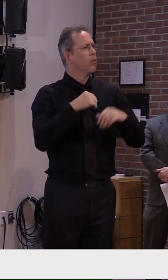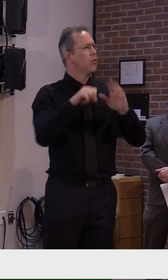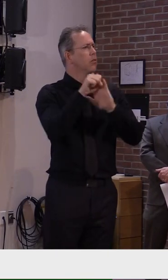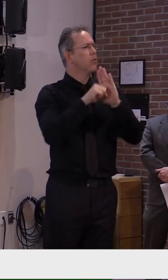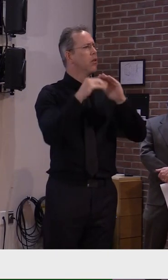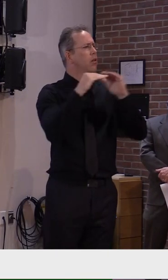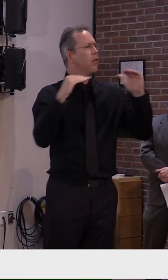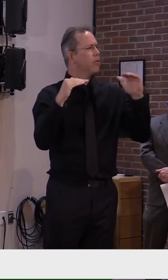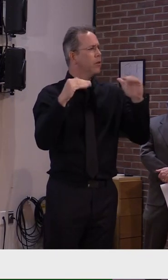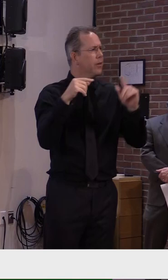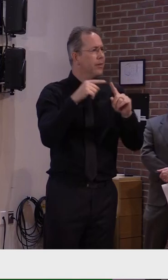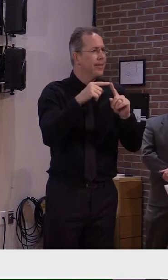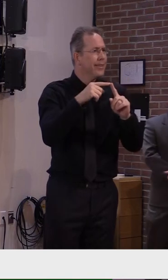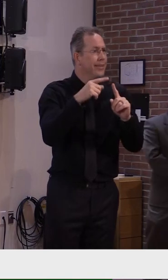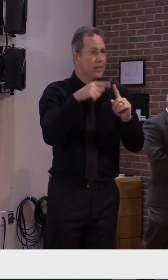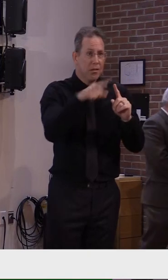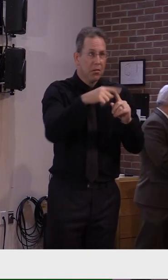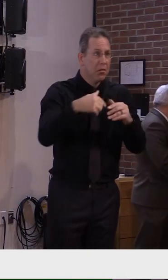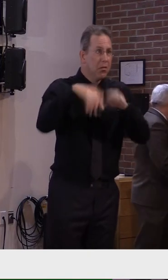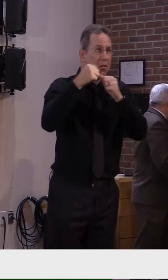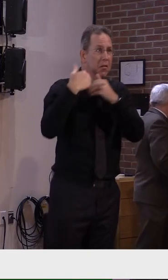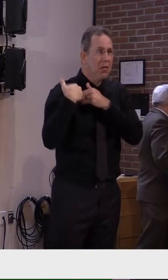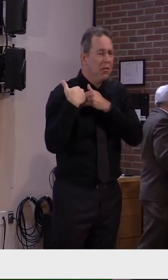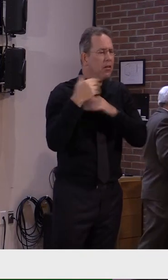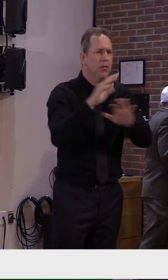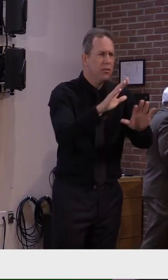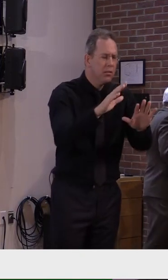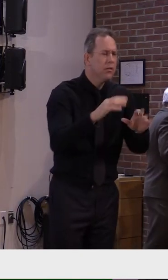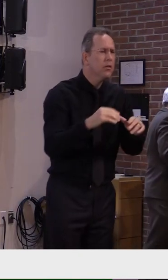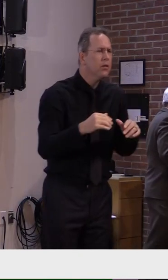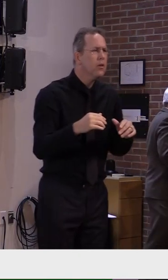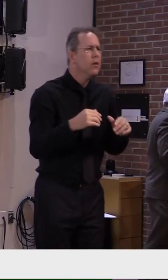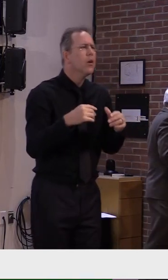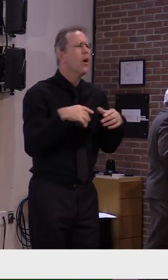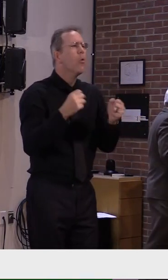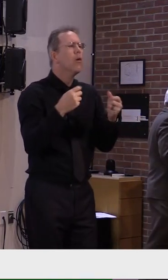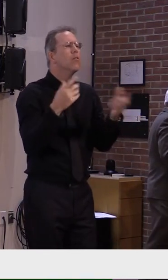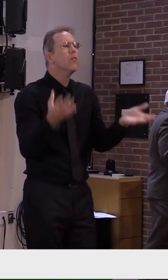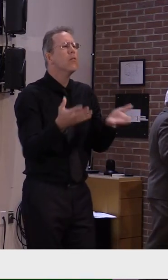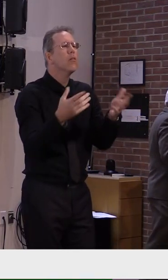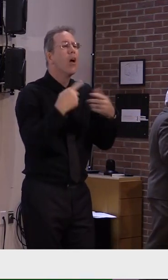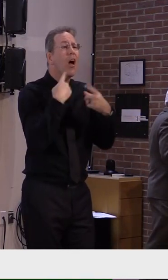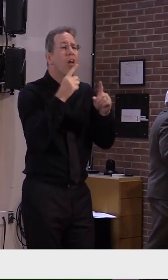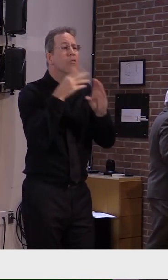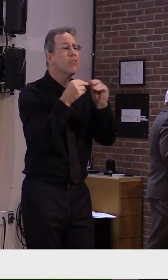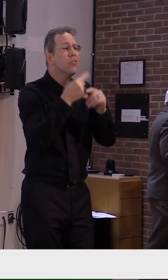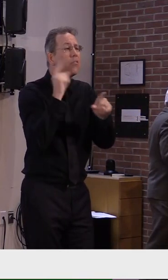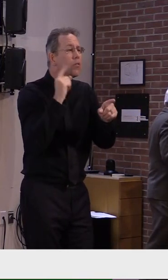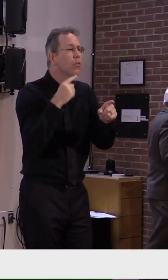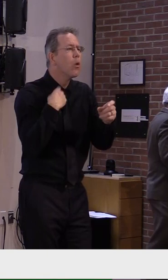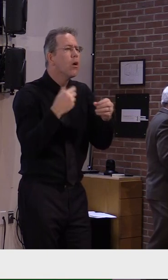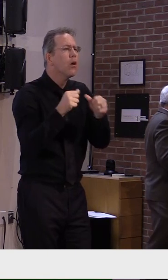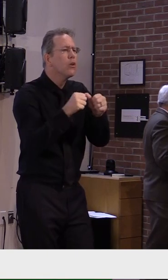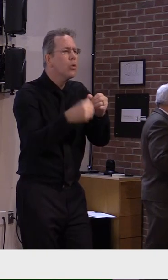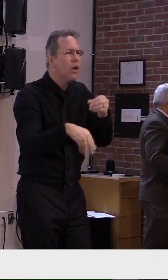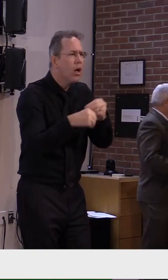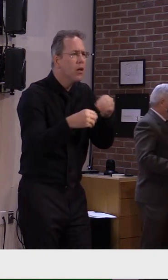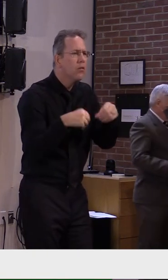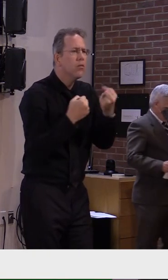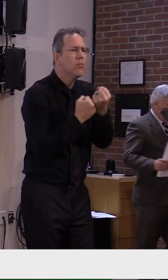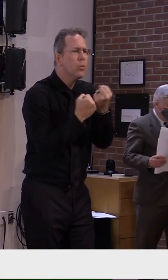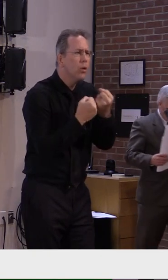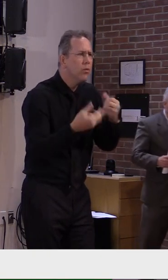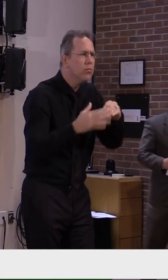on your shoulders. As we announced last week, we're continuing to expand our testing and tracing